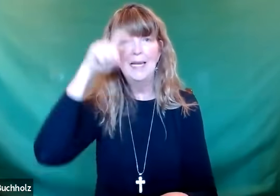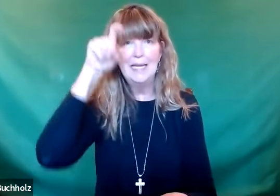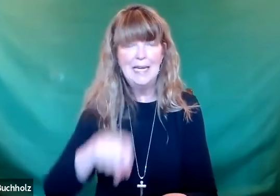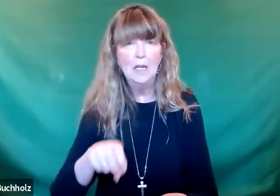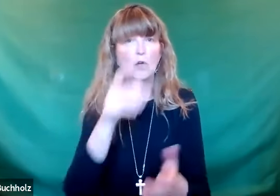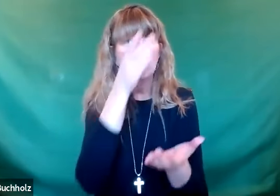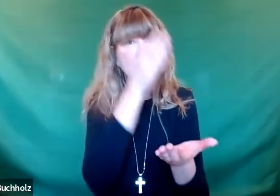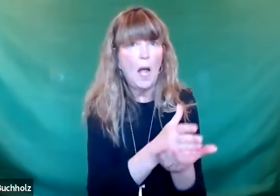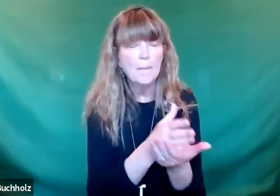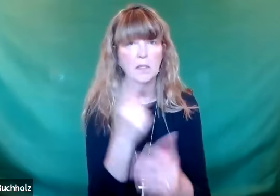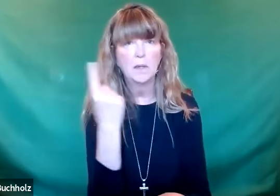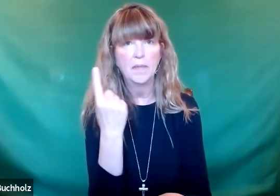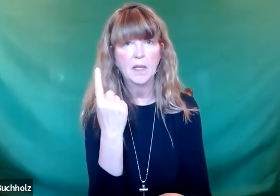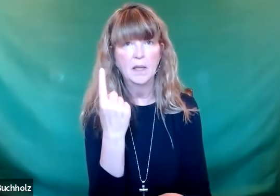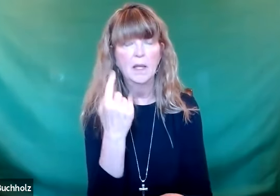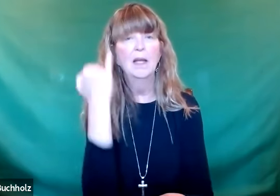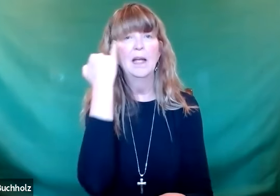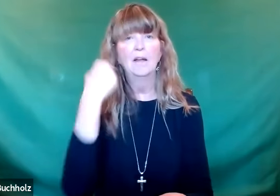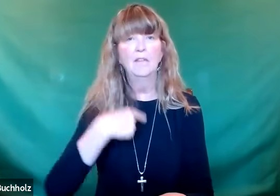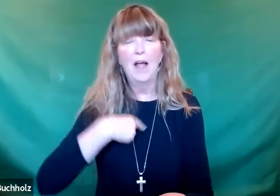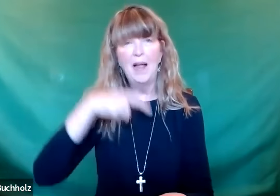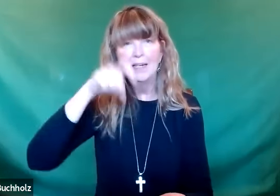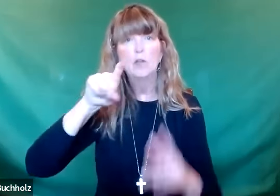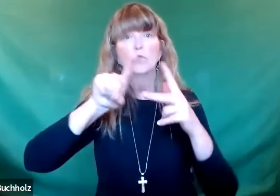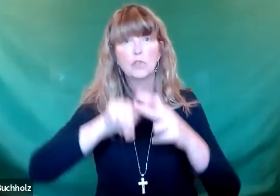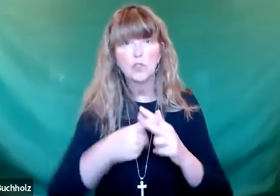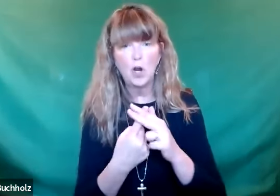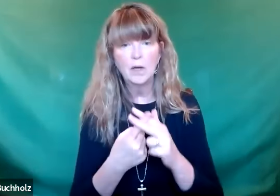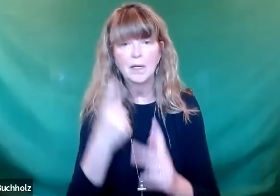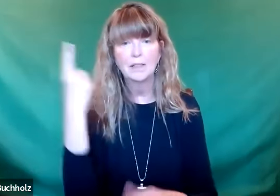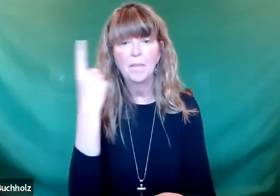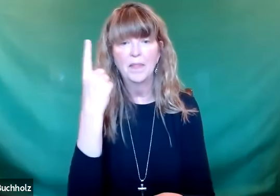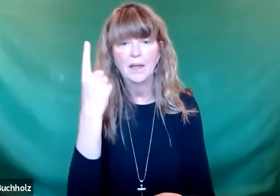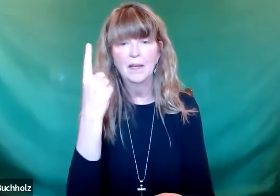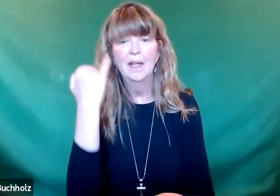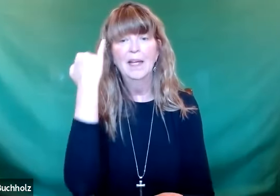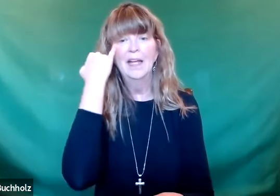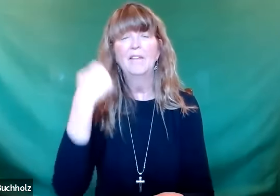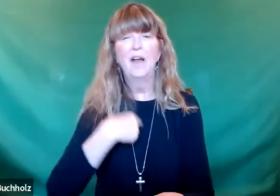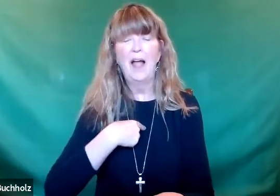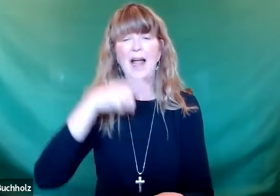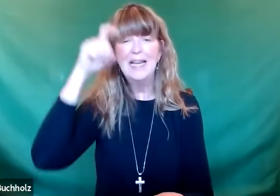saying, need to change something, if I need to stop something, if I need to start something,